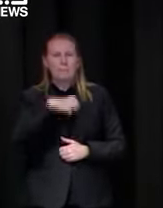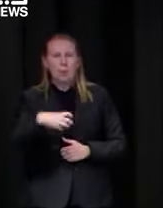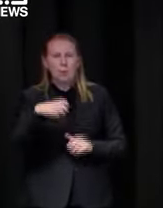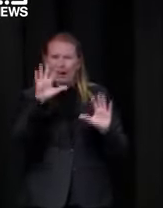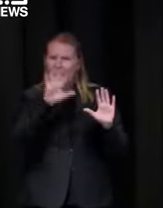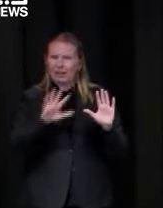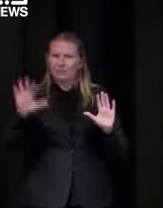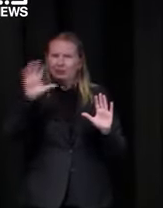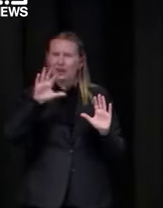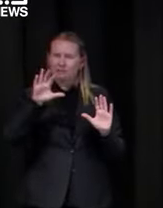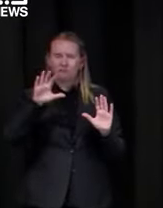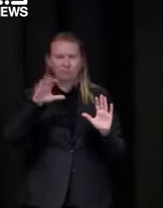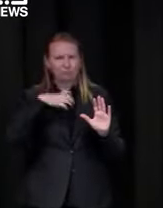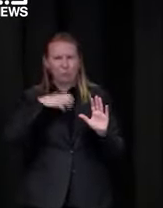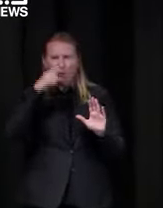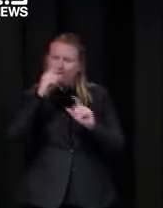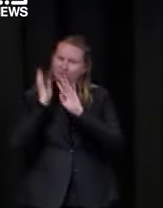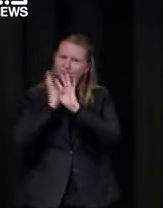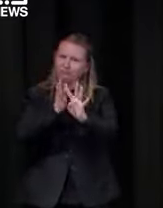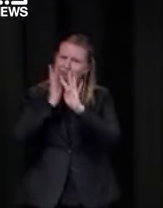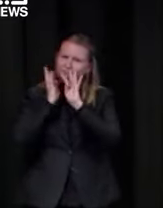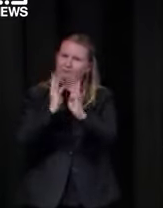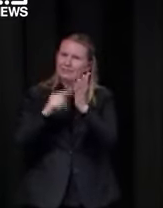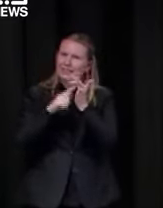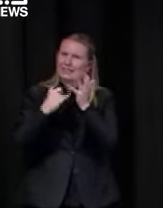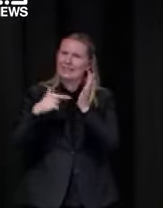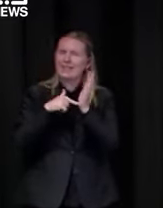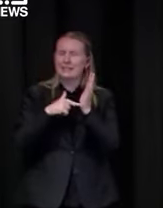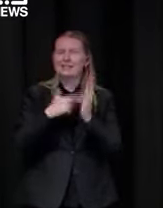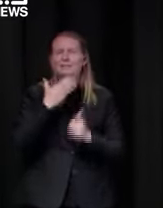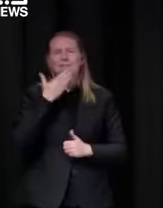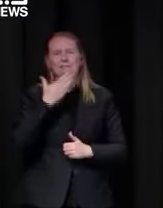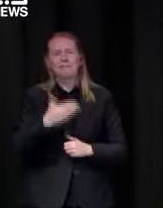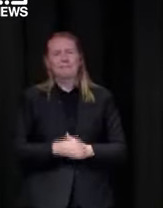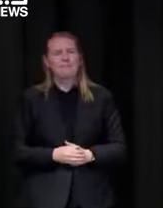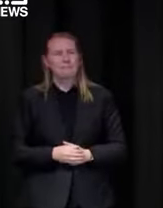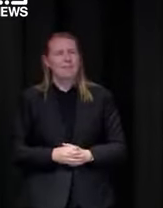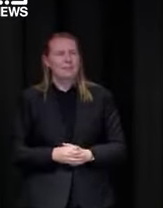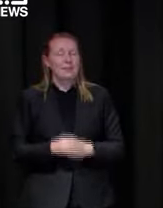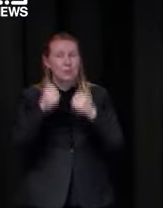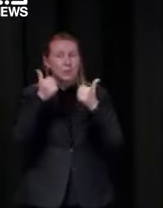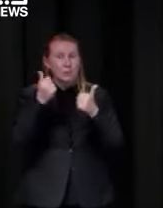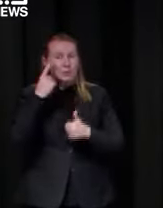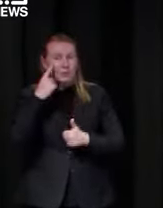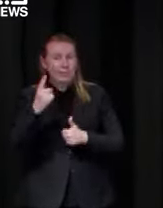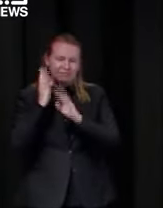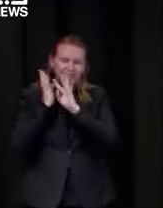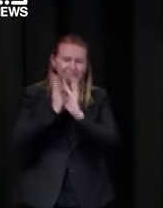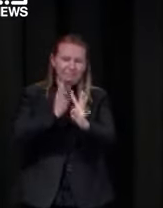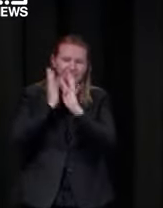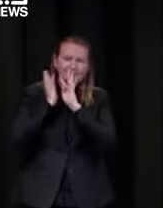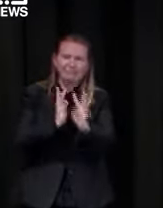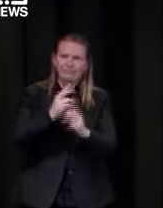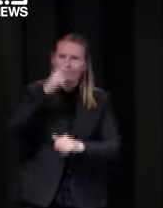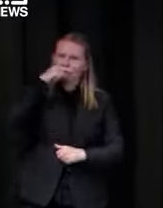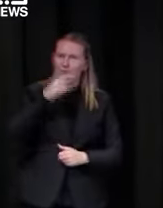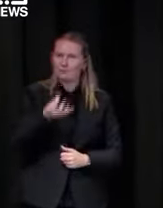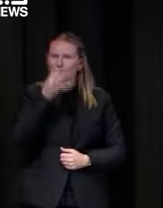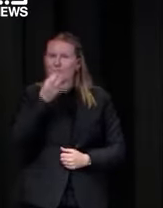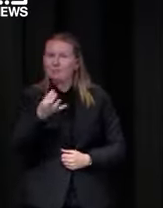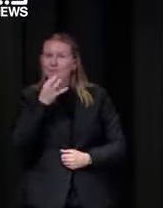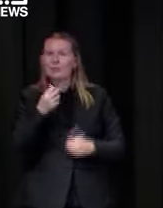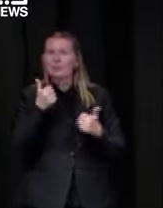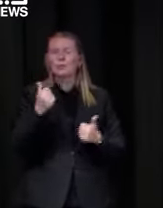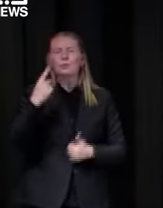part of metro melbourne at the moment great to see people coming out it is of course helping us to to get a better understanding of where we're seeing that transmission